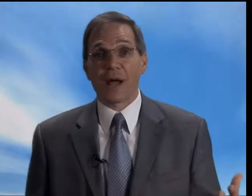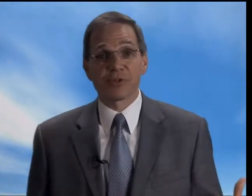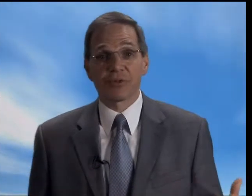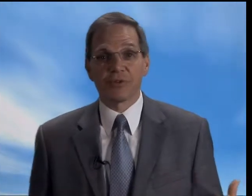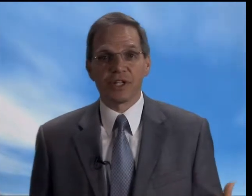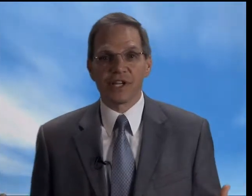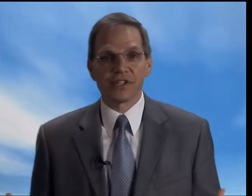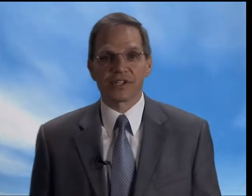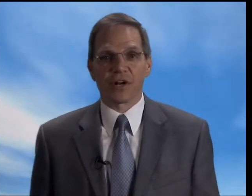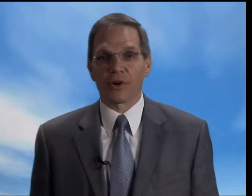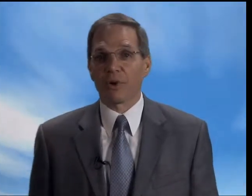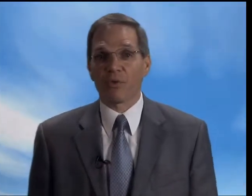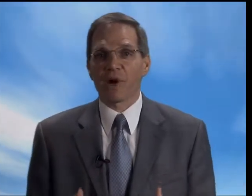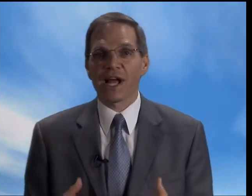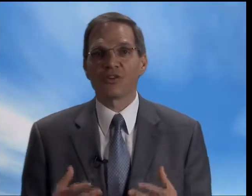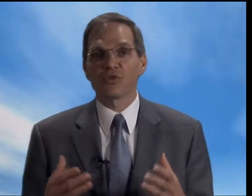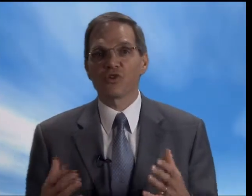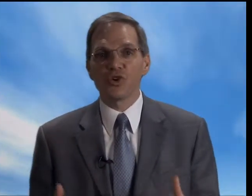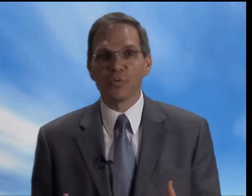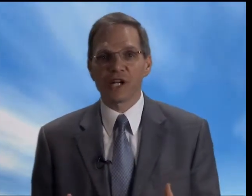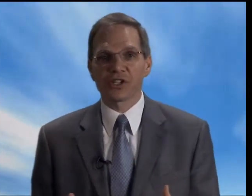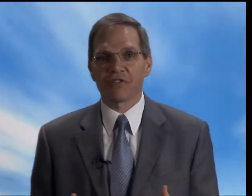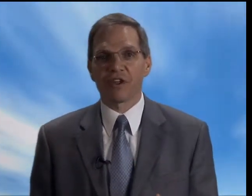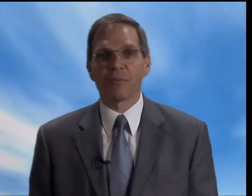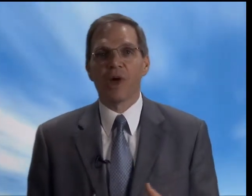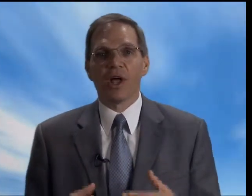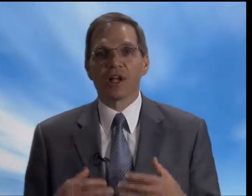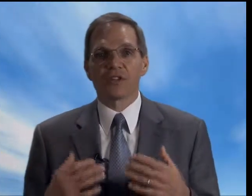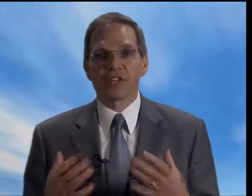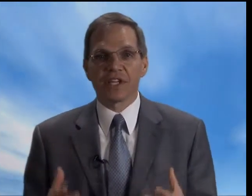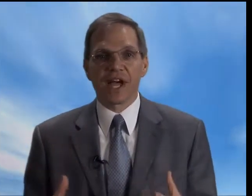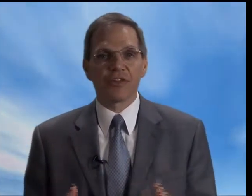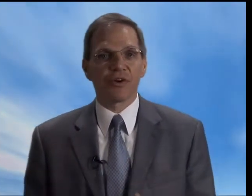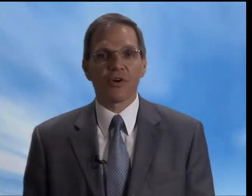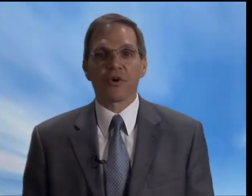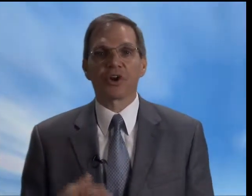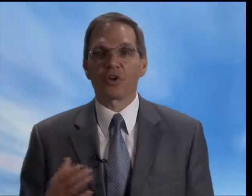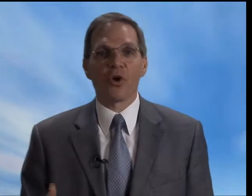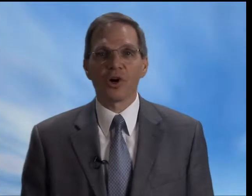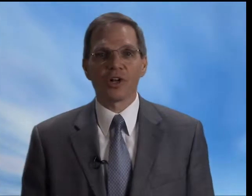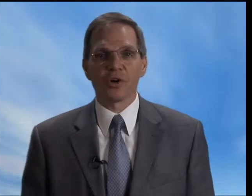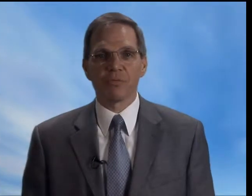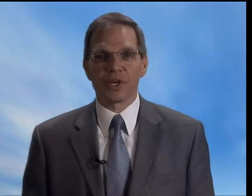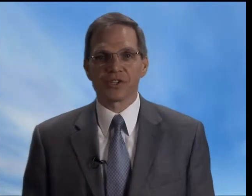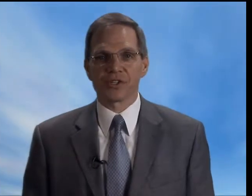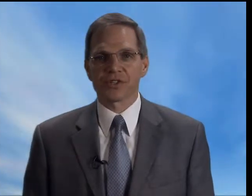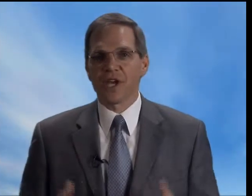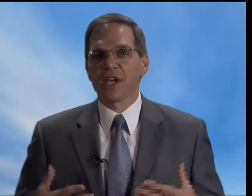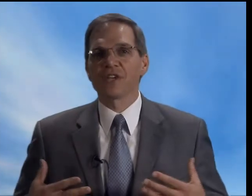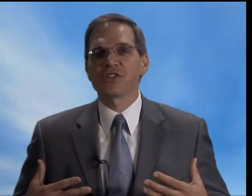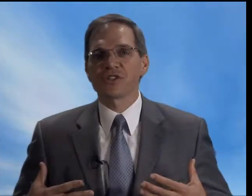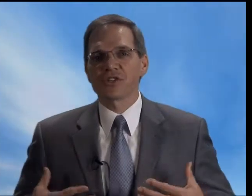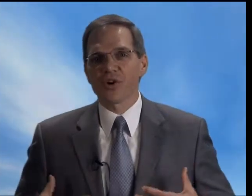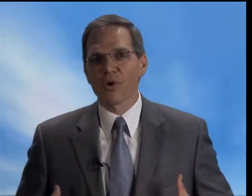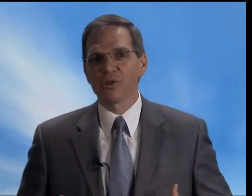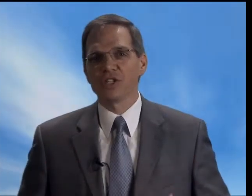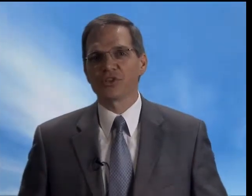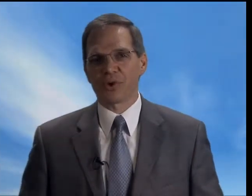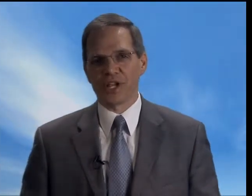absolutely necessary. But when I do too much of them together or on an ongoing basis, it just totally drains